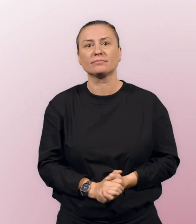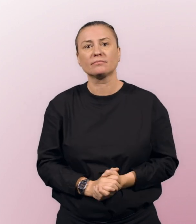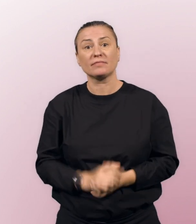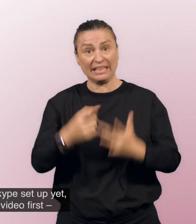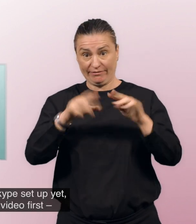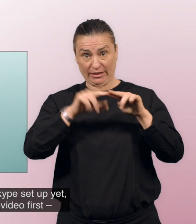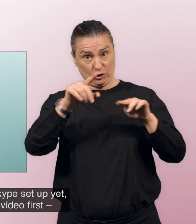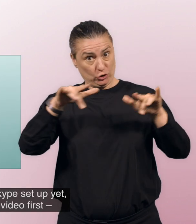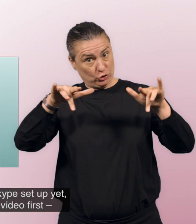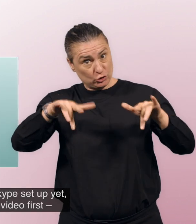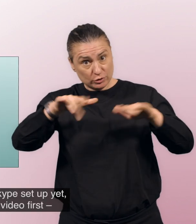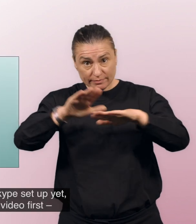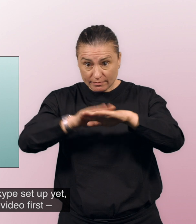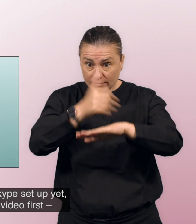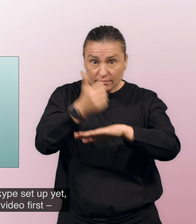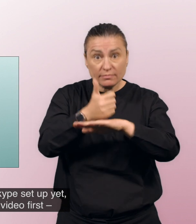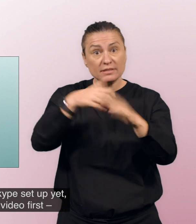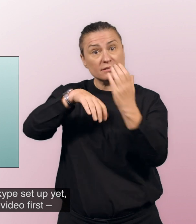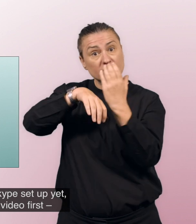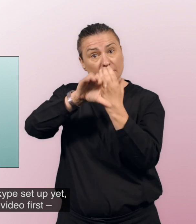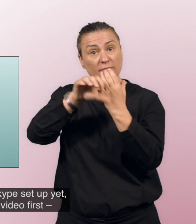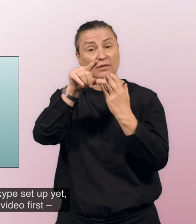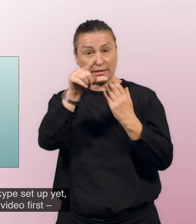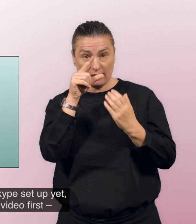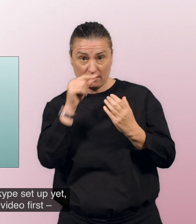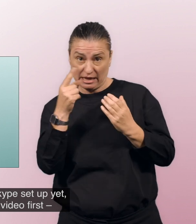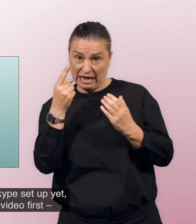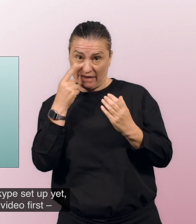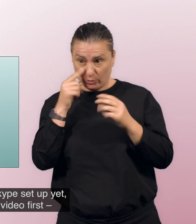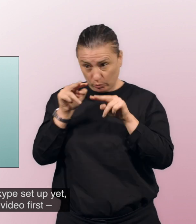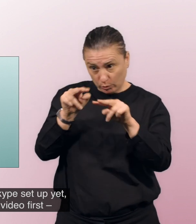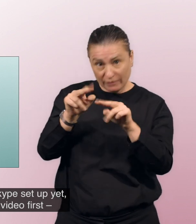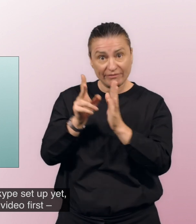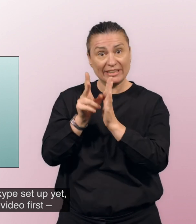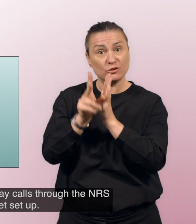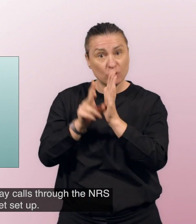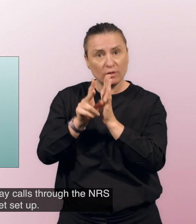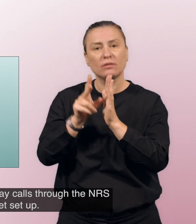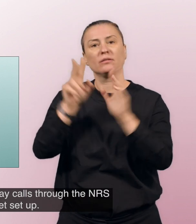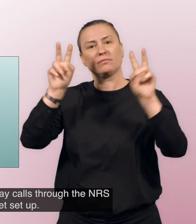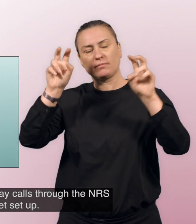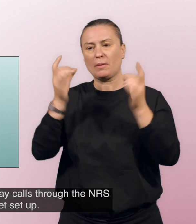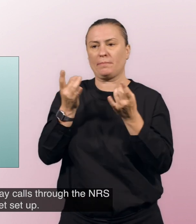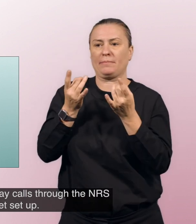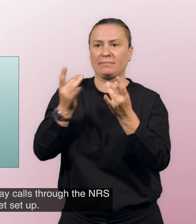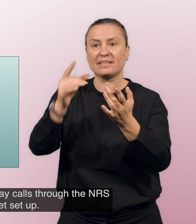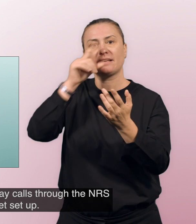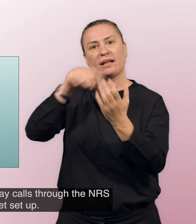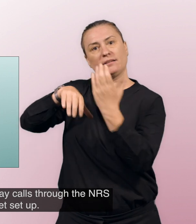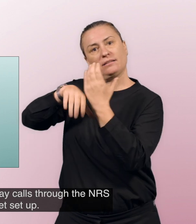If you don't have Skype set up yet, watch our other video first, preparing to make Video Relay calls